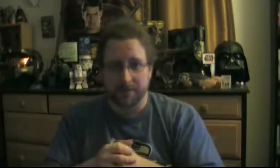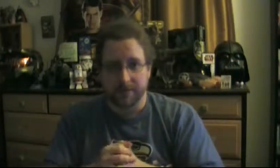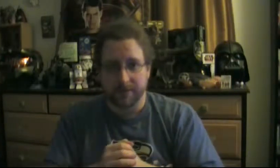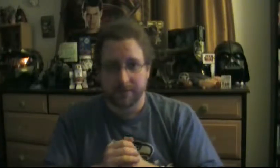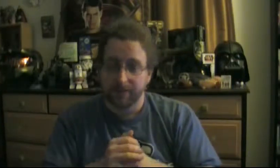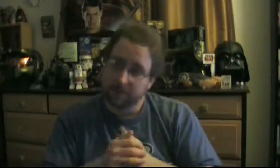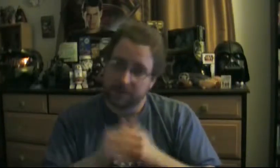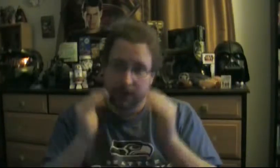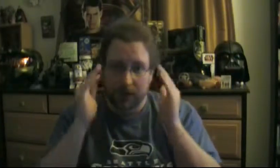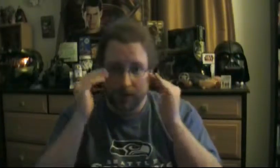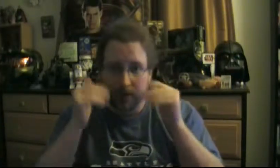I don't